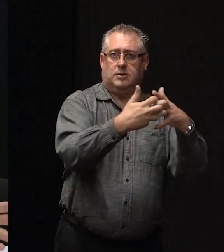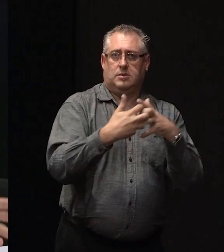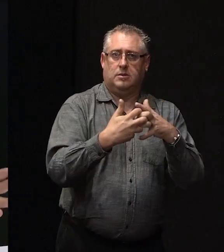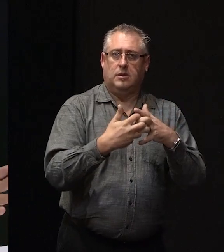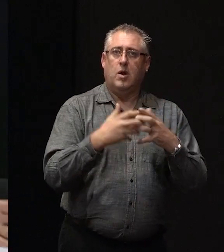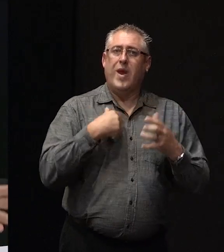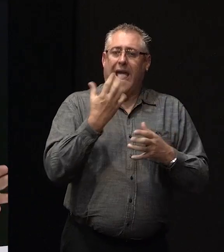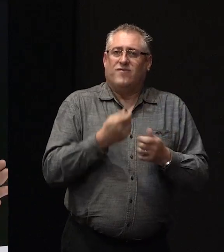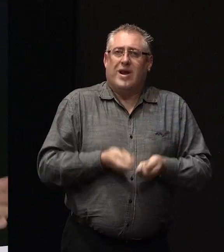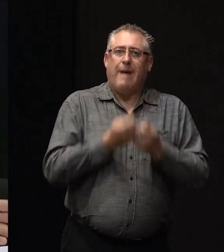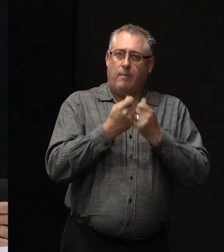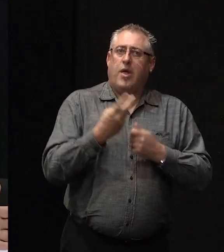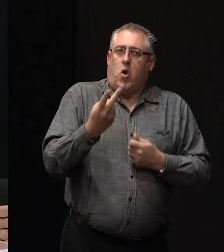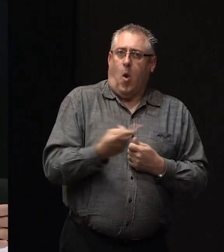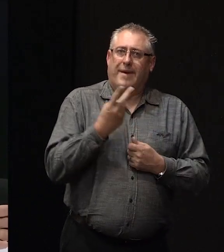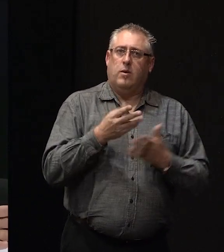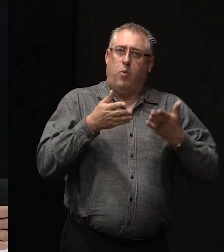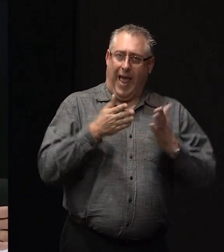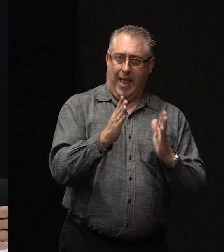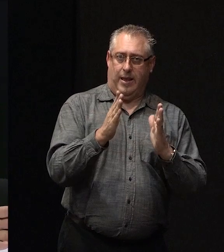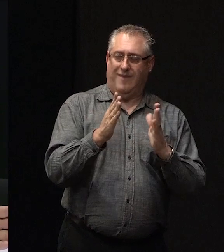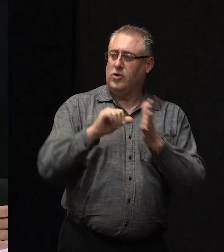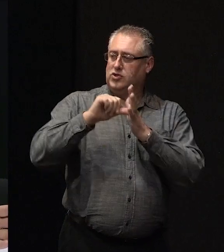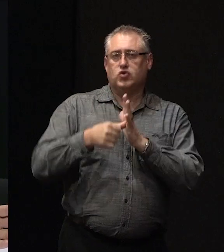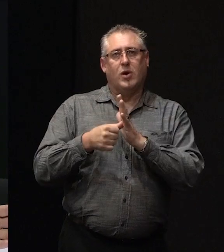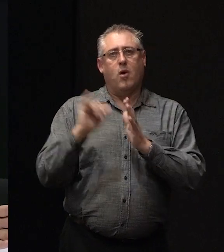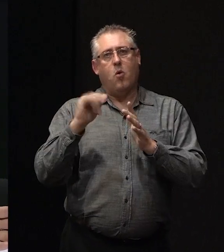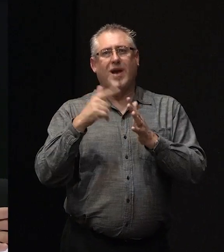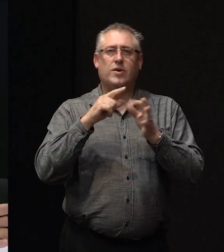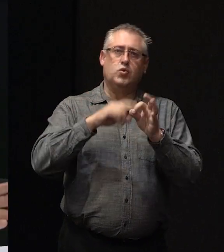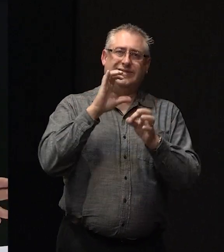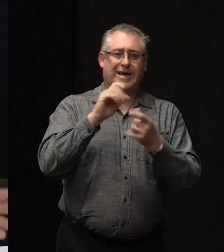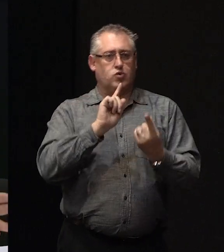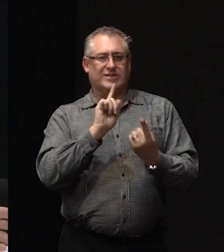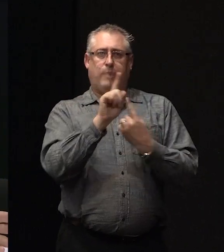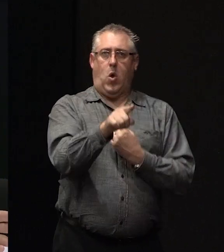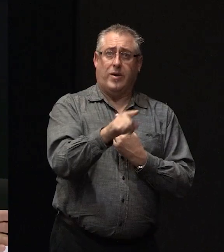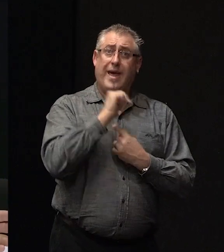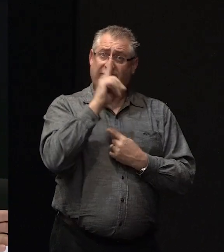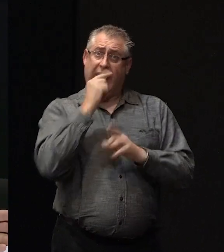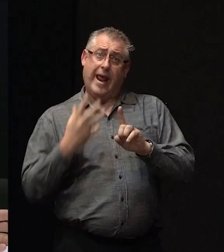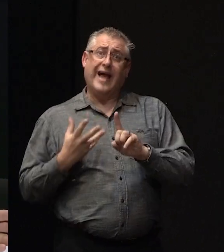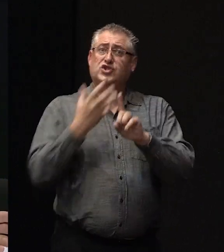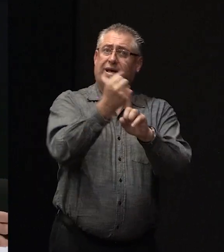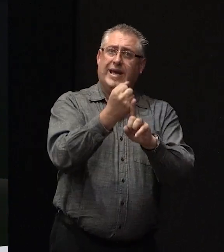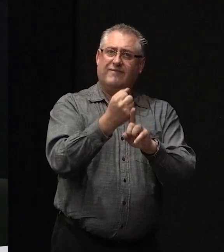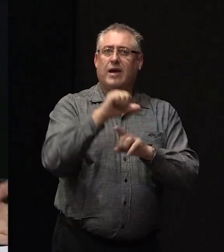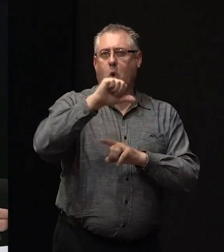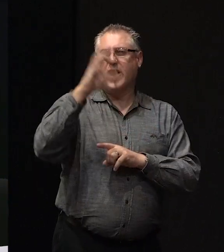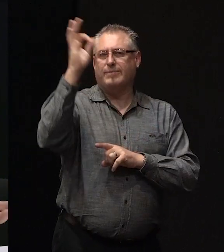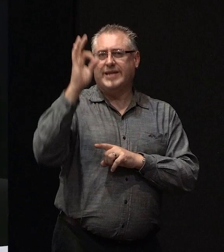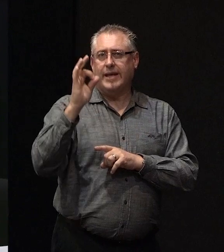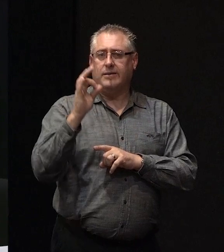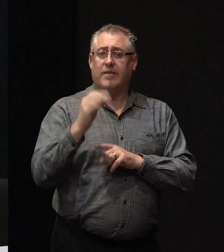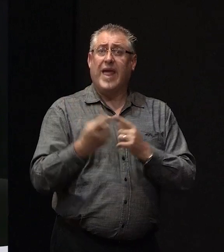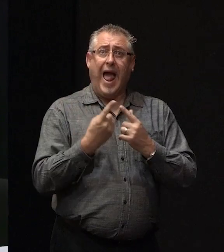We have to come up with a common method for the insurers or EQC to respond with. If we can achieve that, then we're 90% there. The other